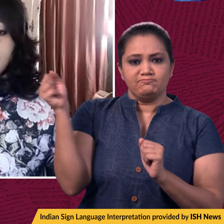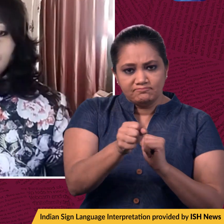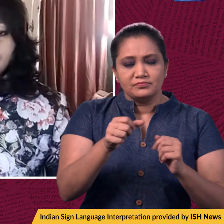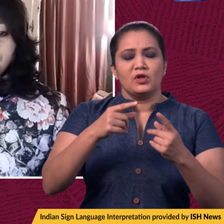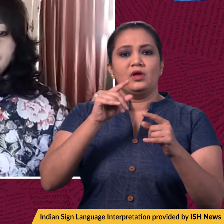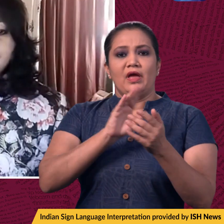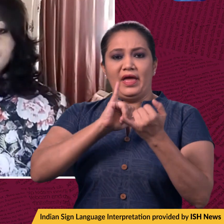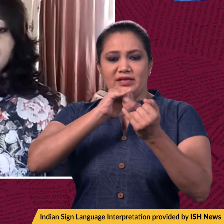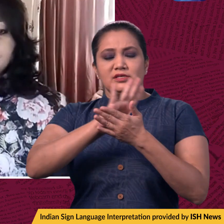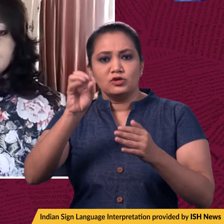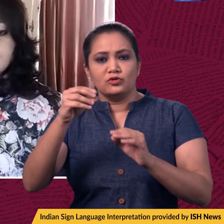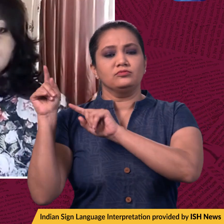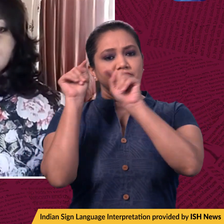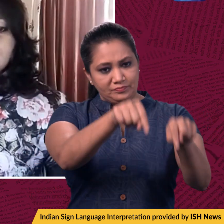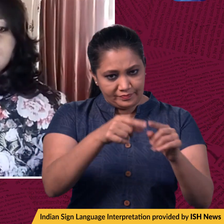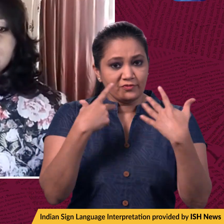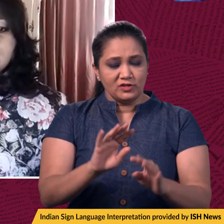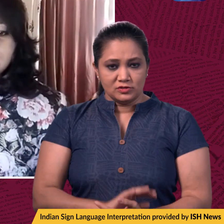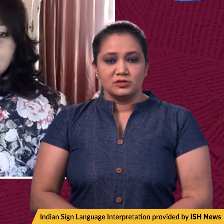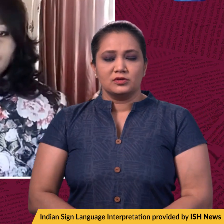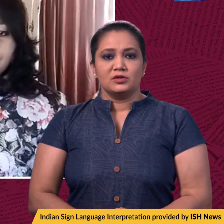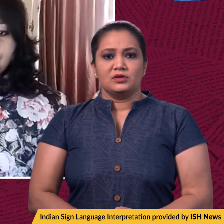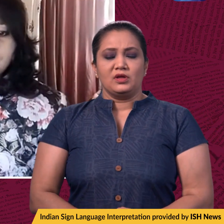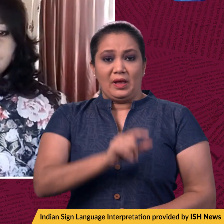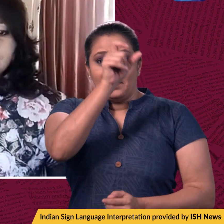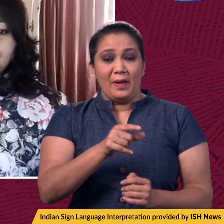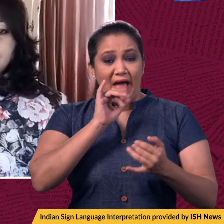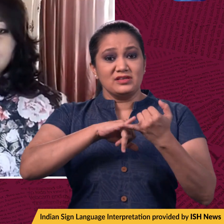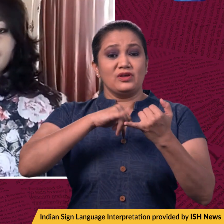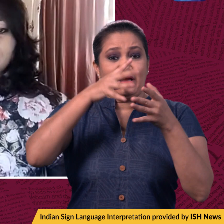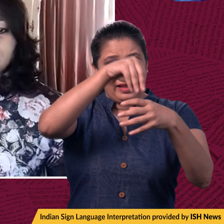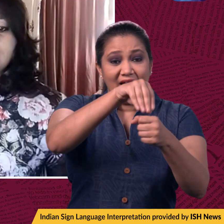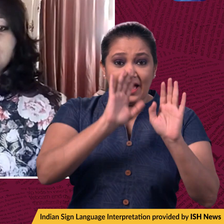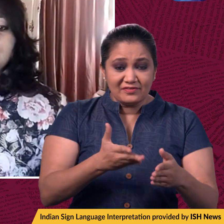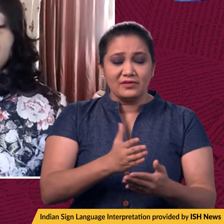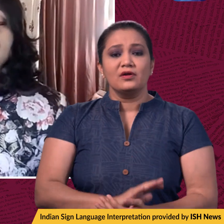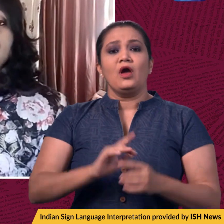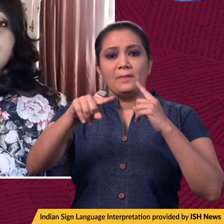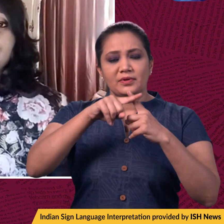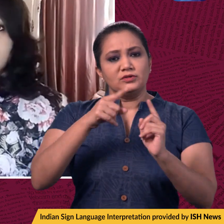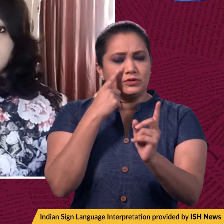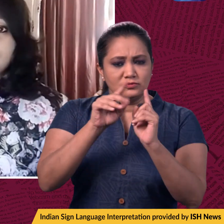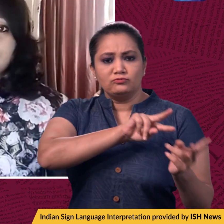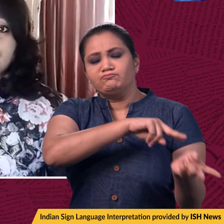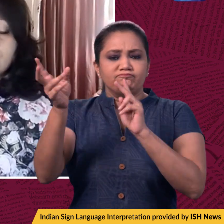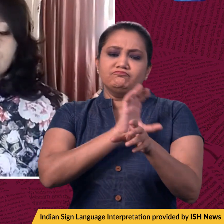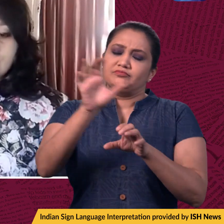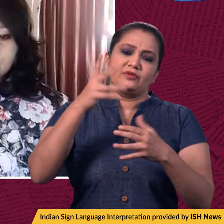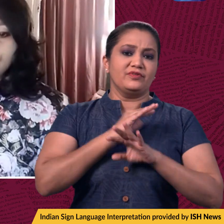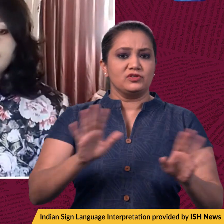house officer to police line. Since Singh was present in the police station at the time, he is also being transferred out, end quote.